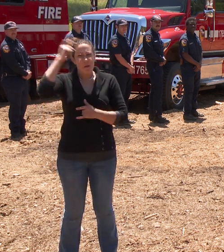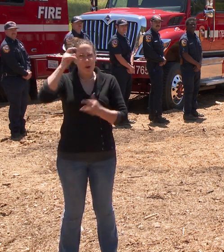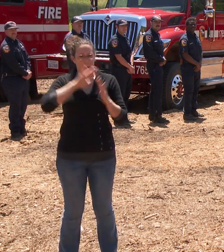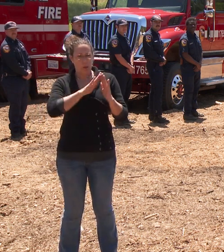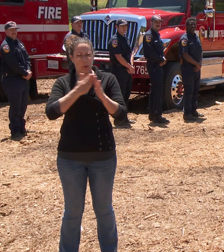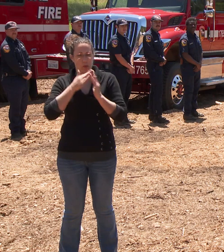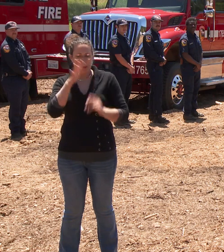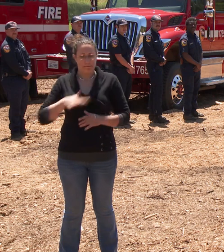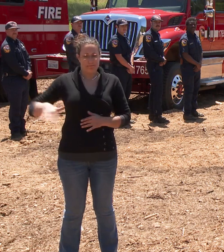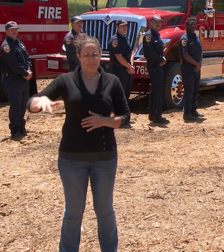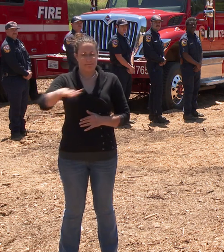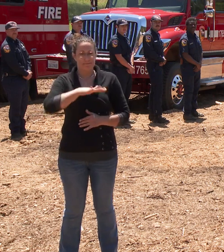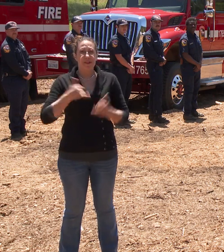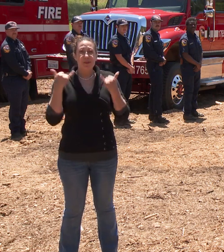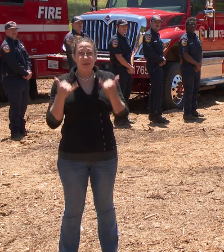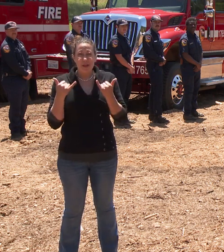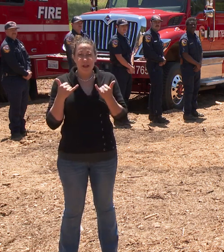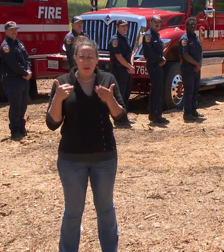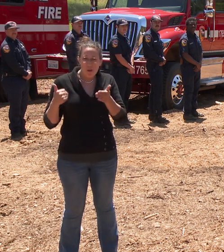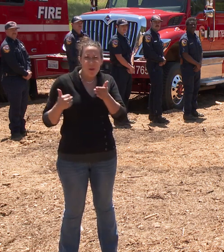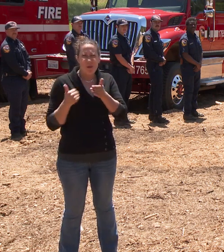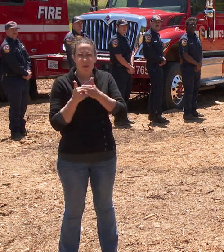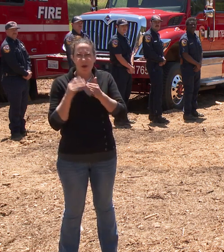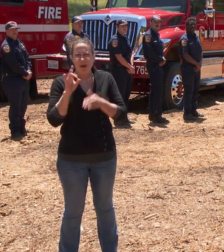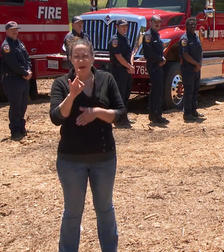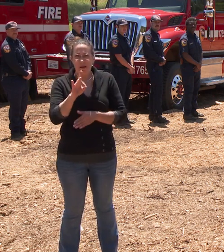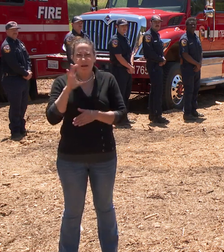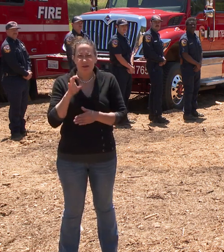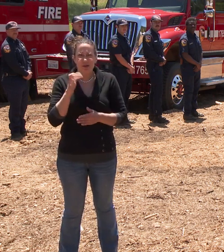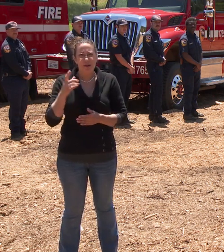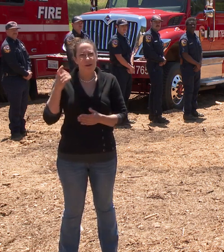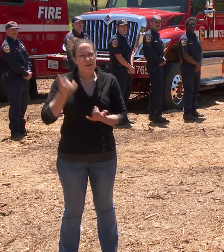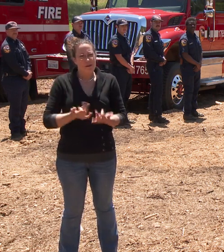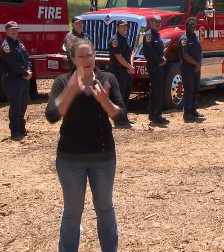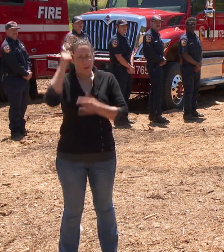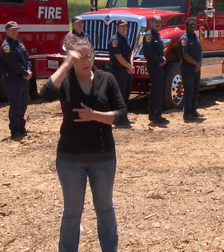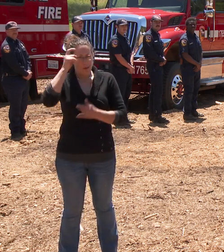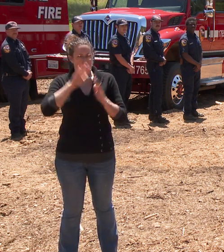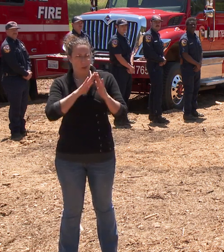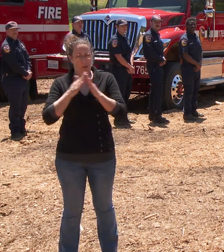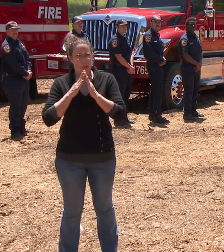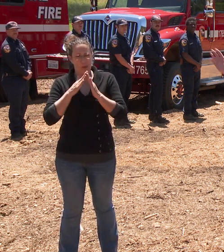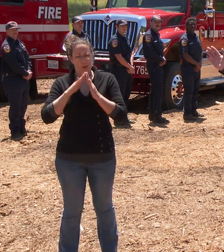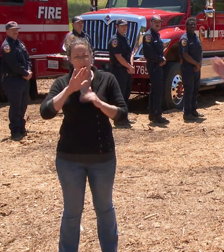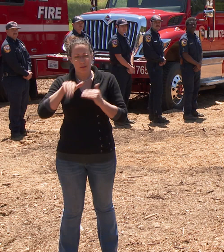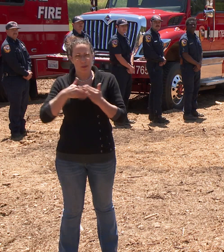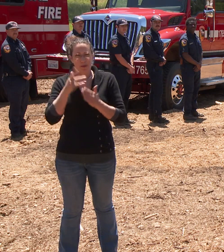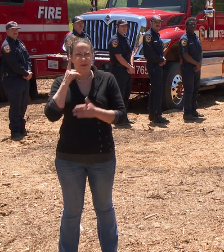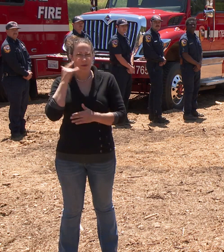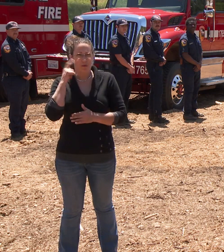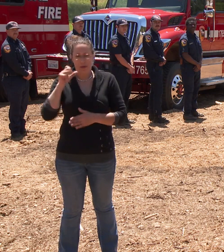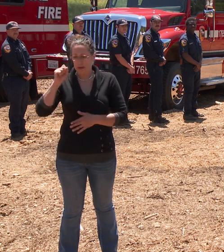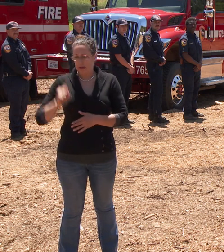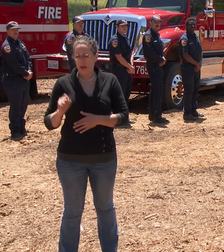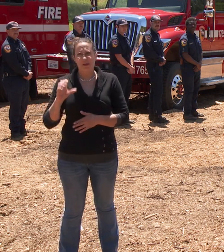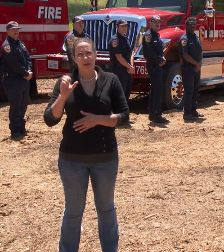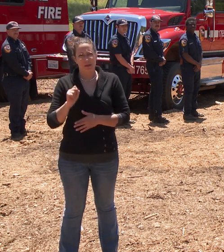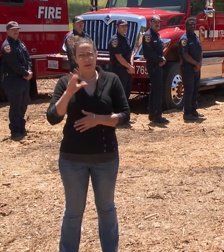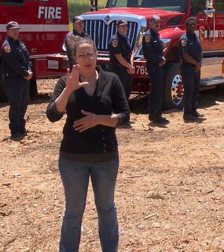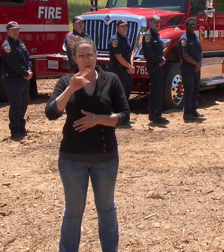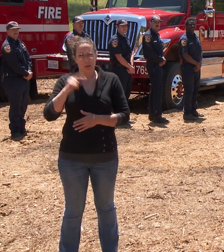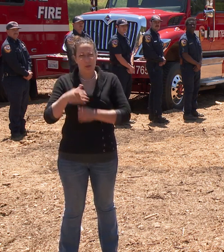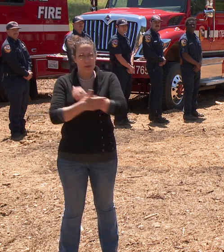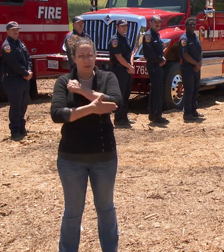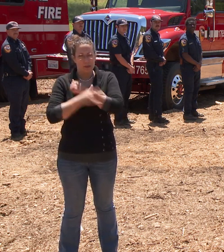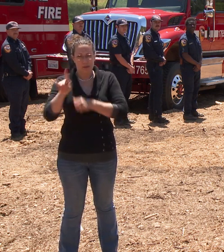To date there are nearly 800 firewise communities throughout California. Just to the south of us in Santa Cruz County alone